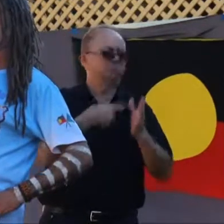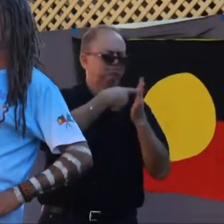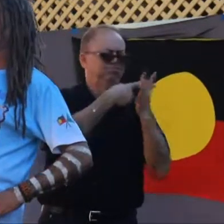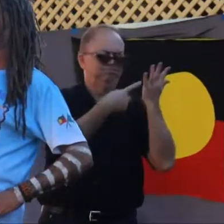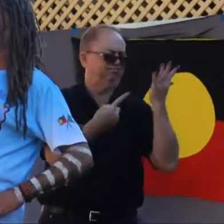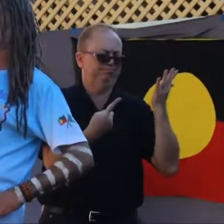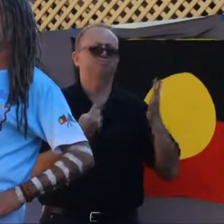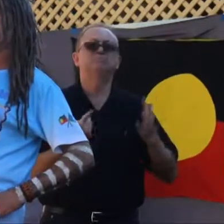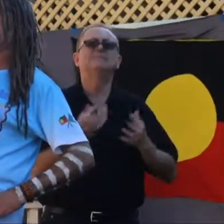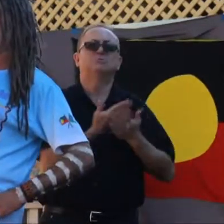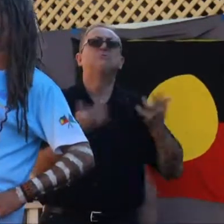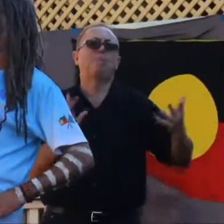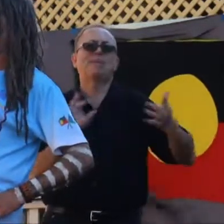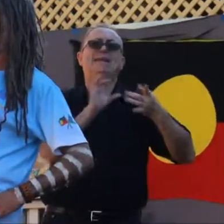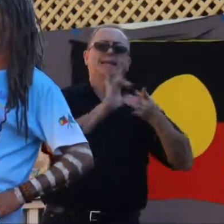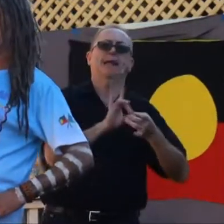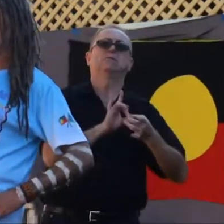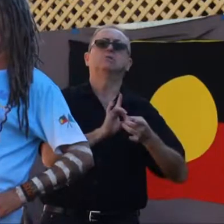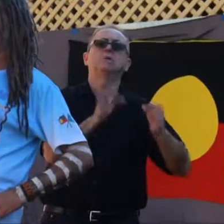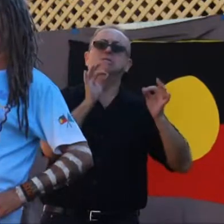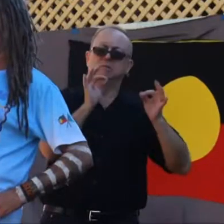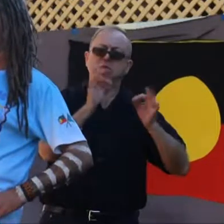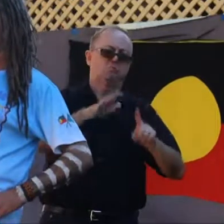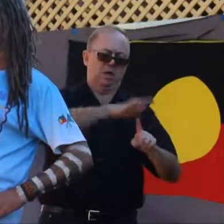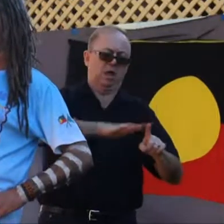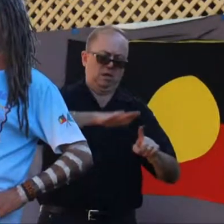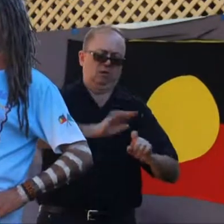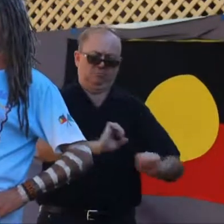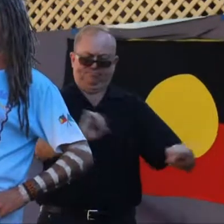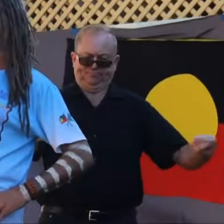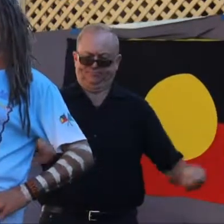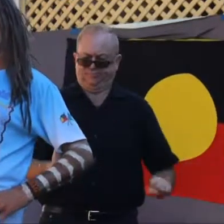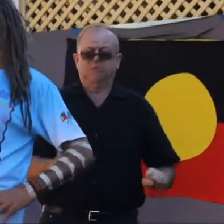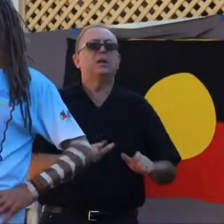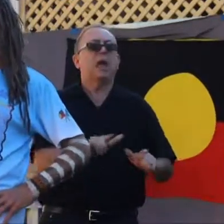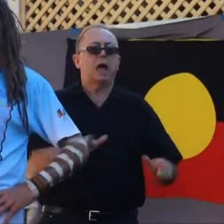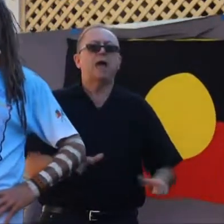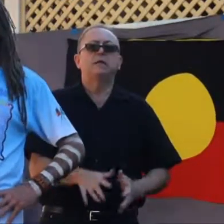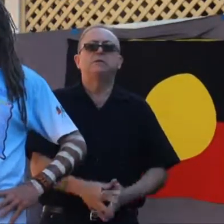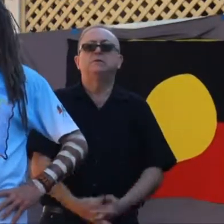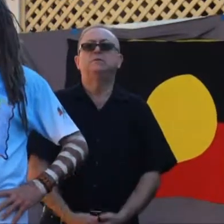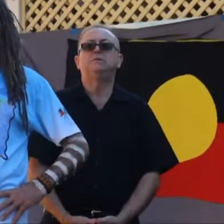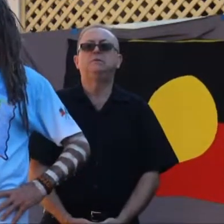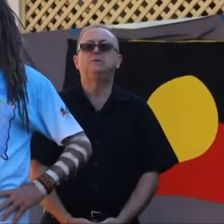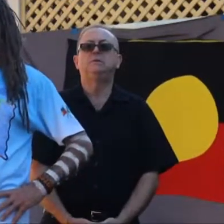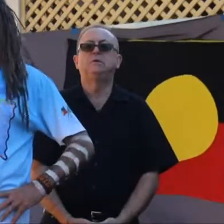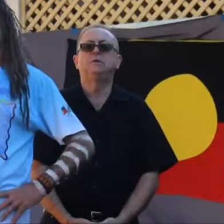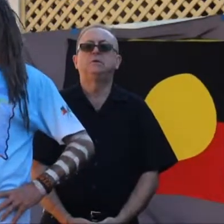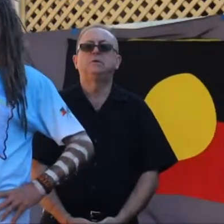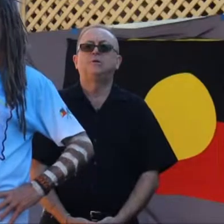connect us to our, to our special places in our, on our land. Uh, it's, it's how us, the Bundjalung